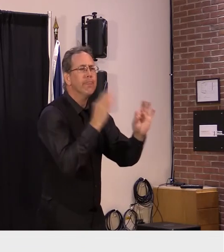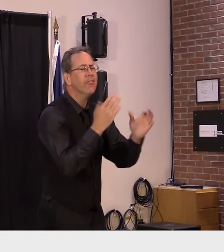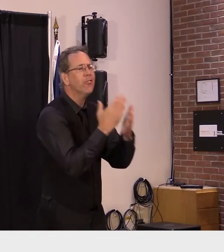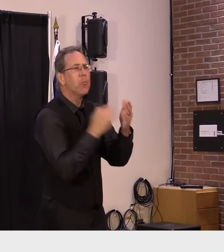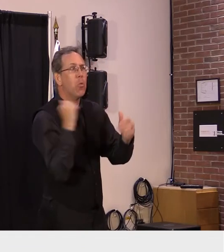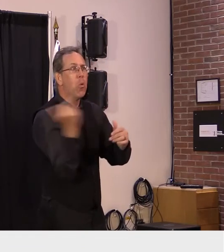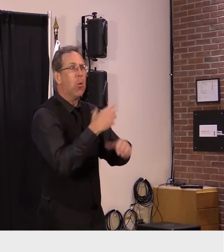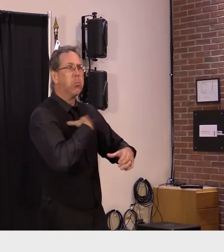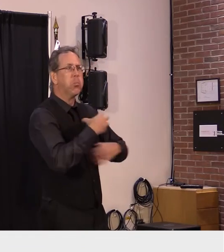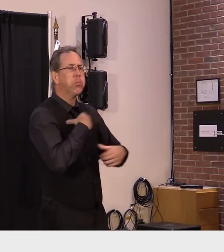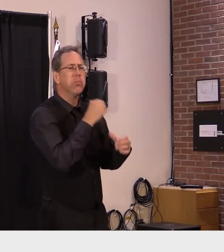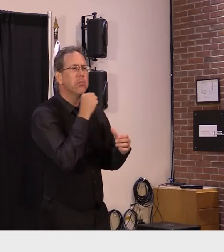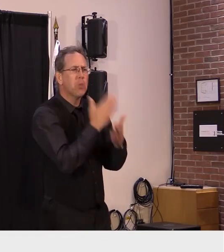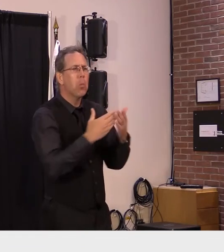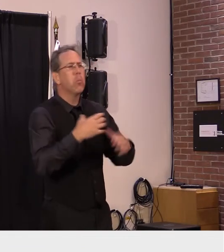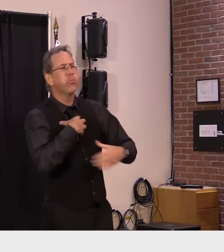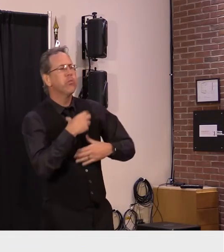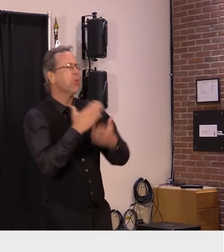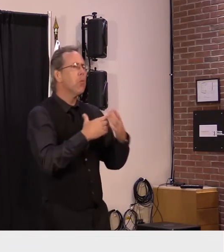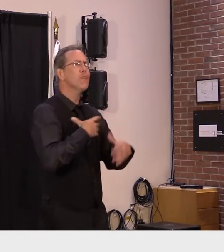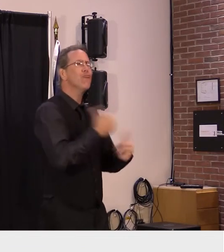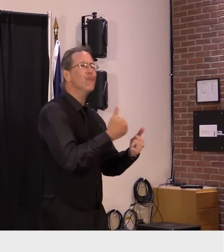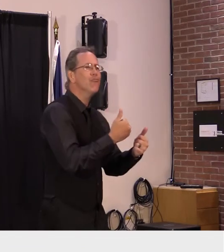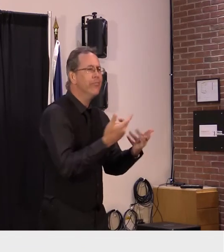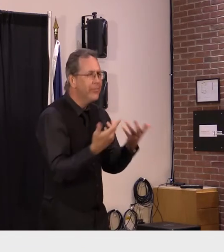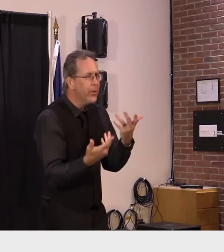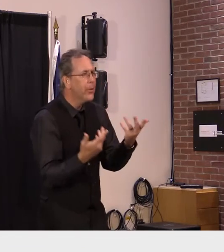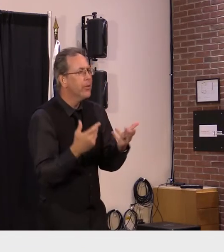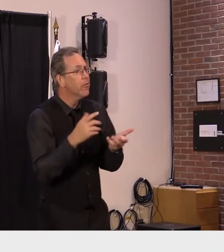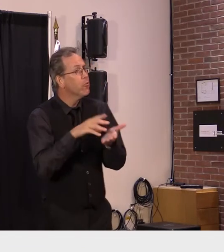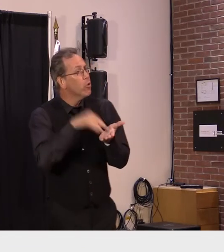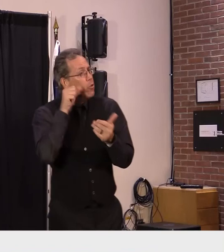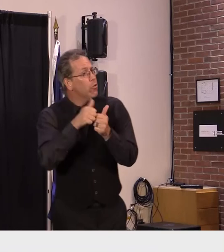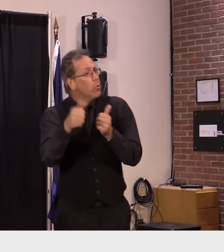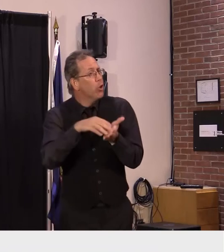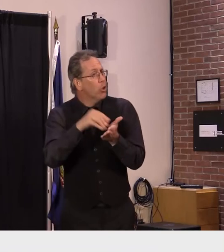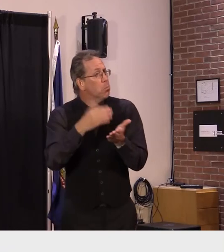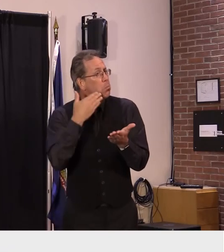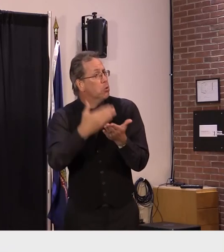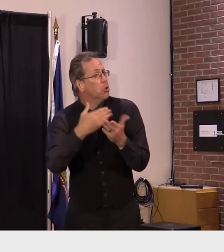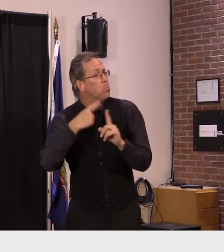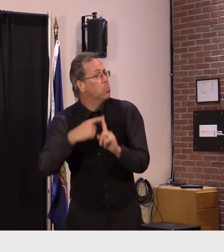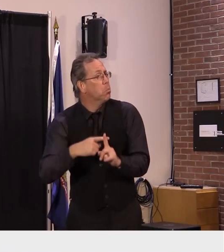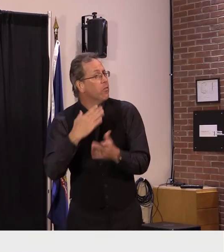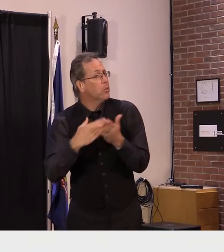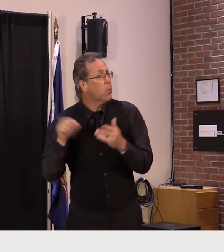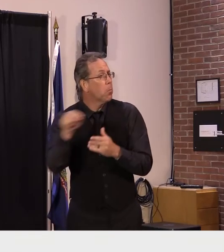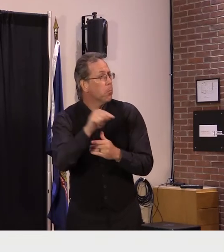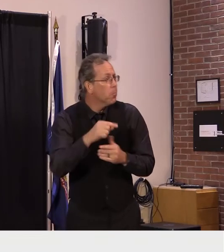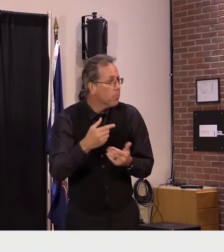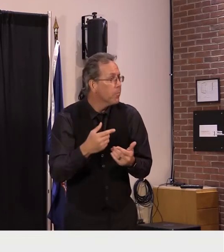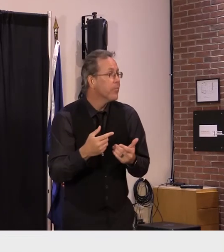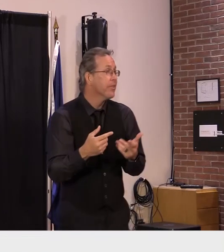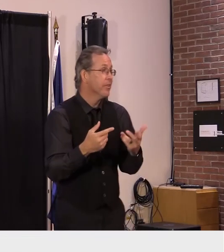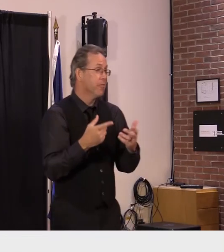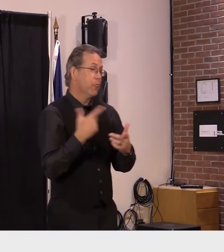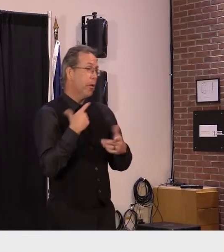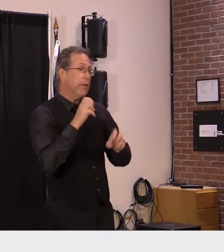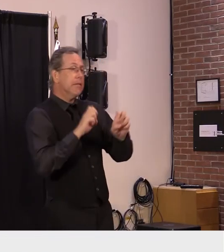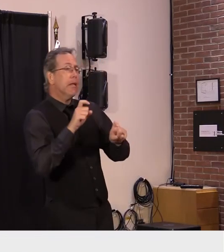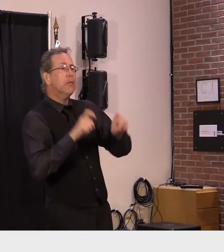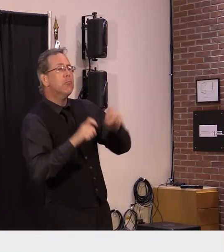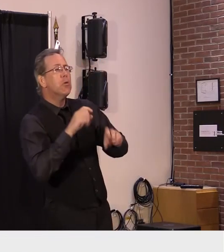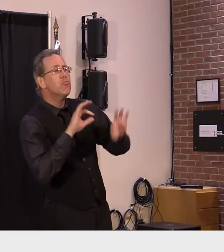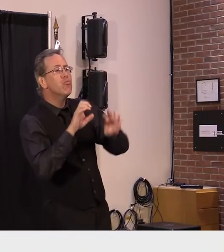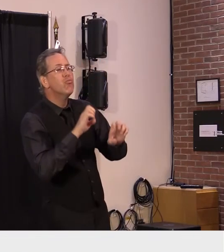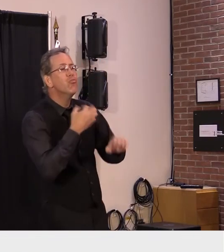application of remote learning in that technology we learn essentially through experiment at the beginning part of the pandemic but i think school districts